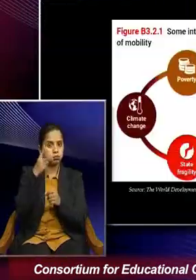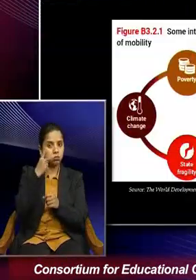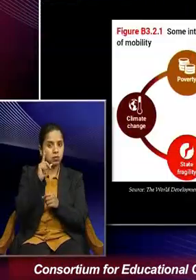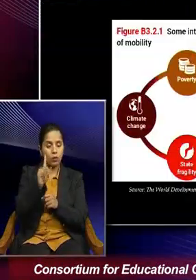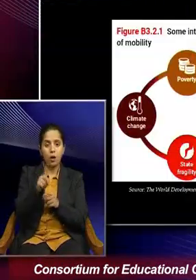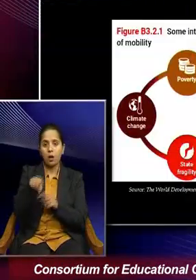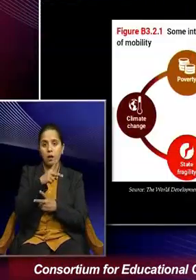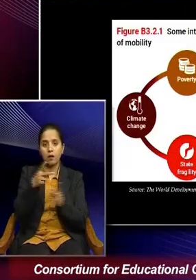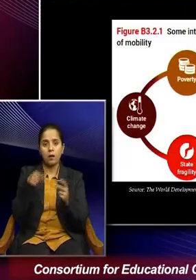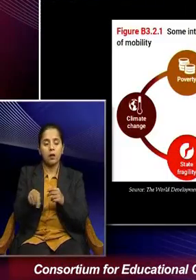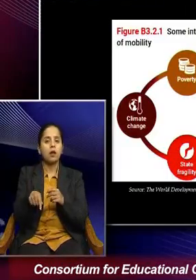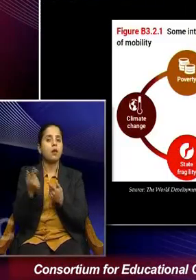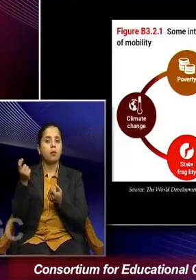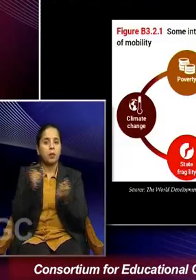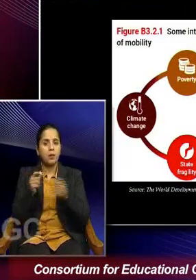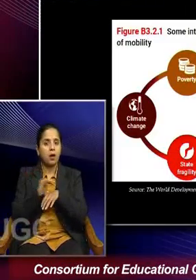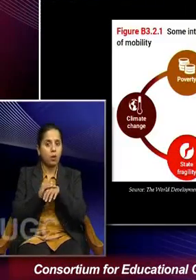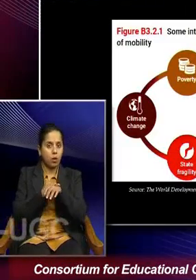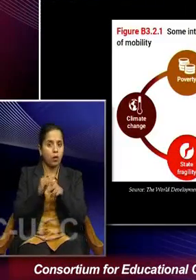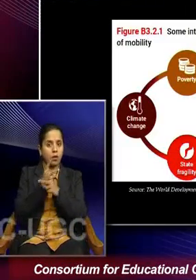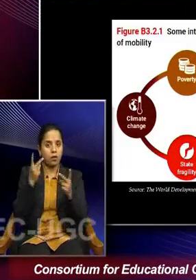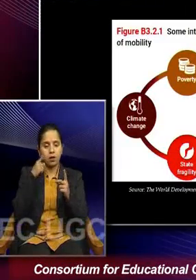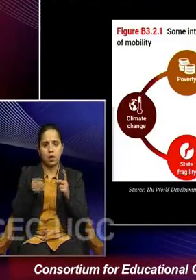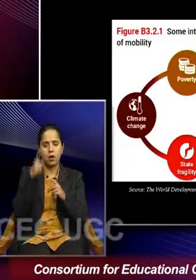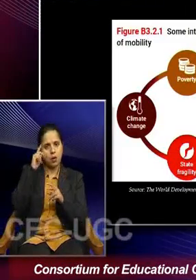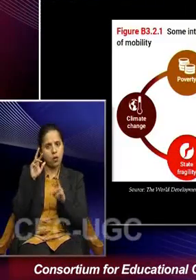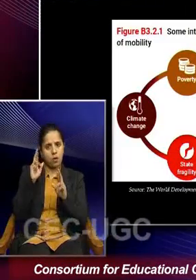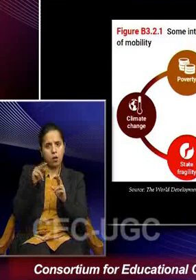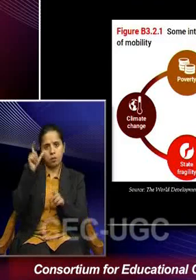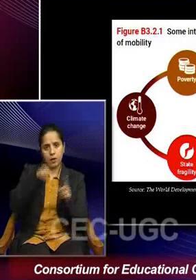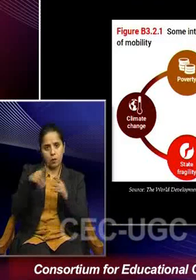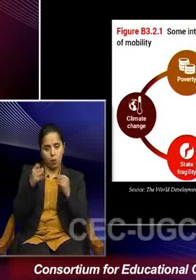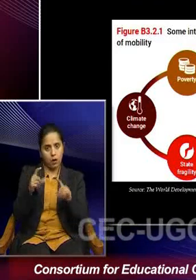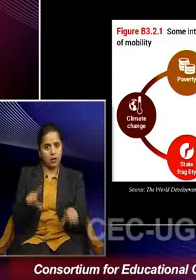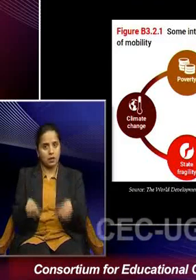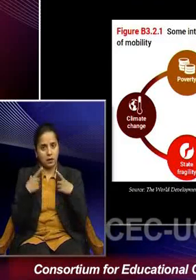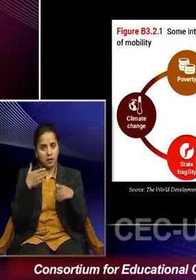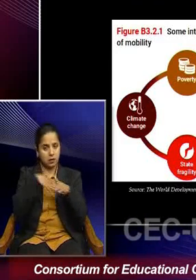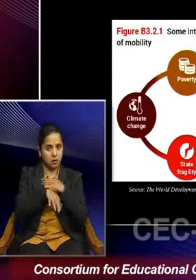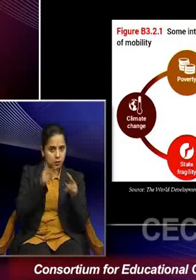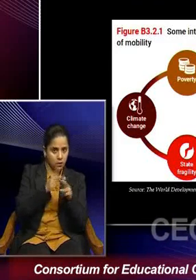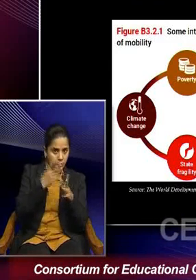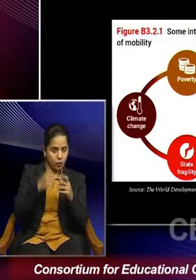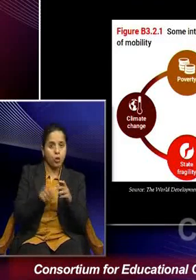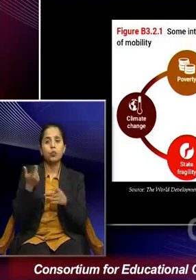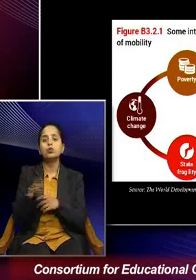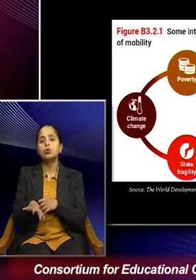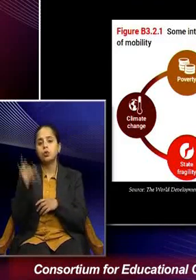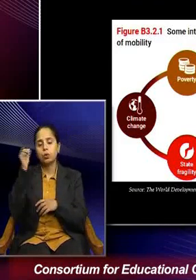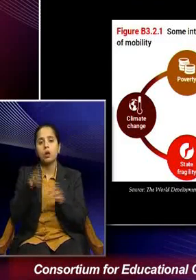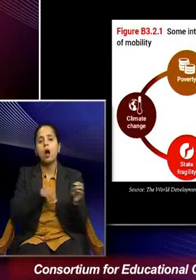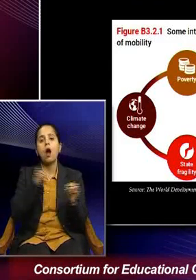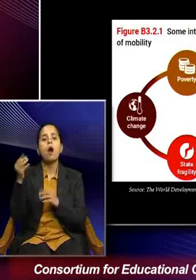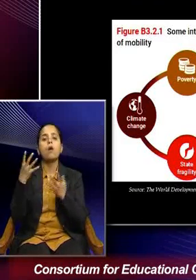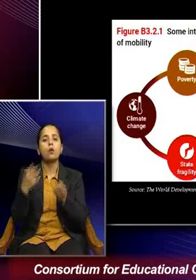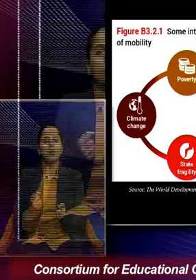these intertwined drivers of human mobility predict whether some people would live in that region or they would choose to move out. And